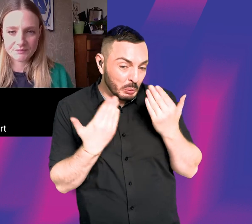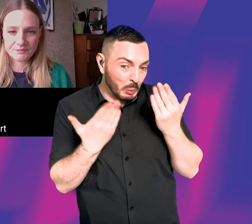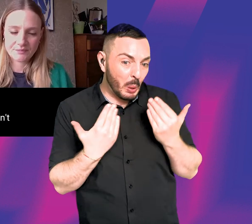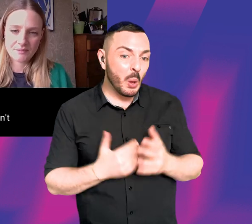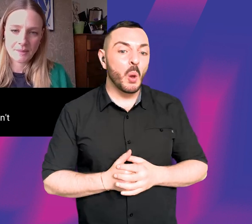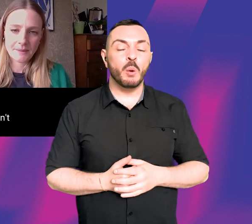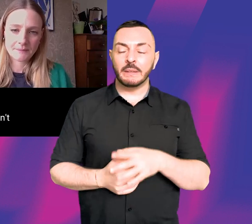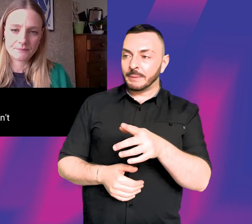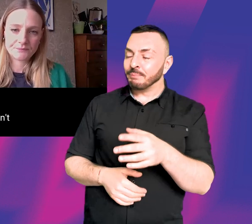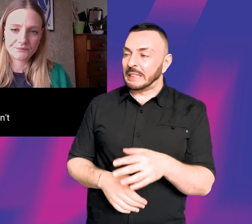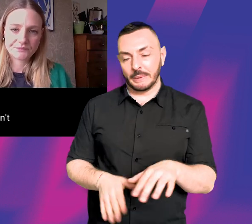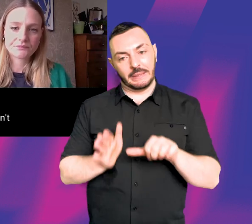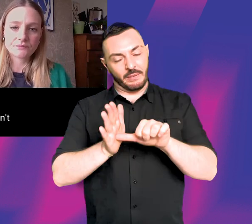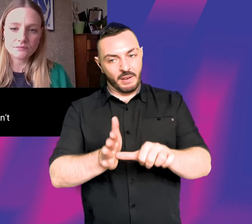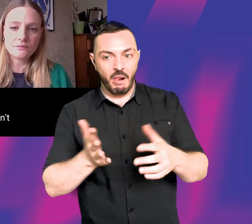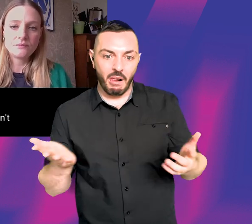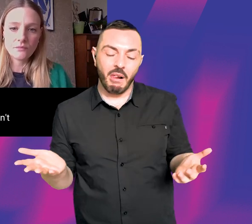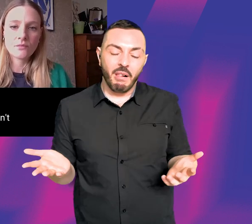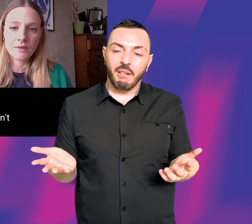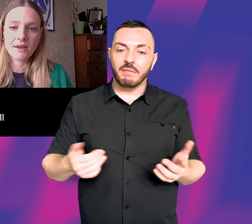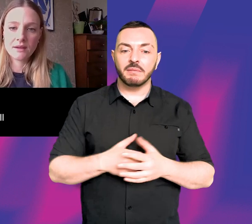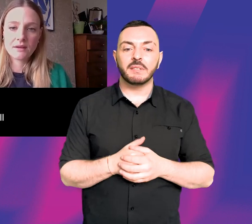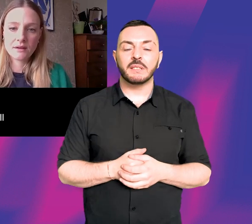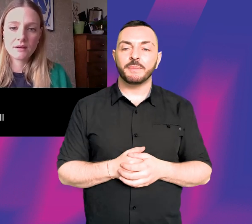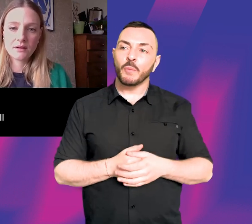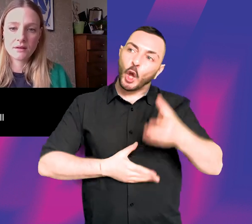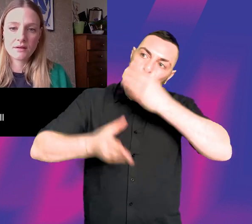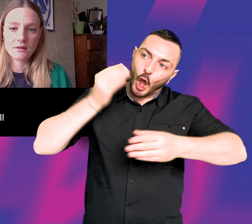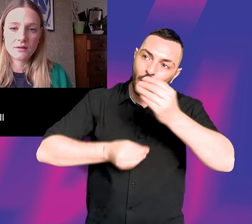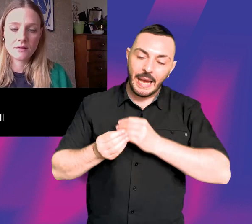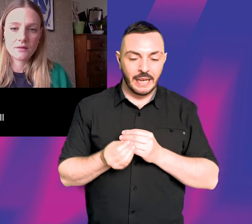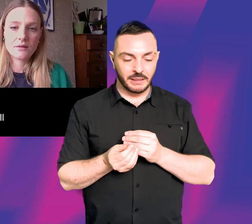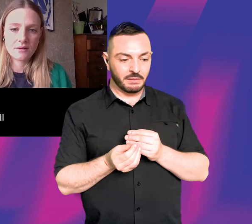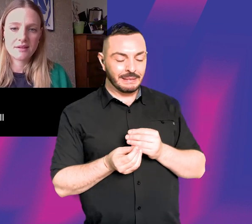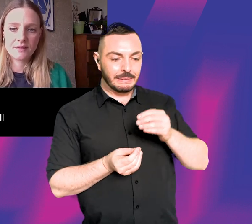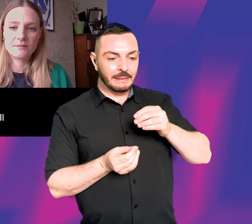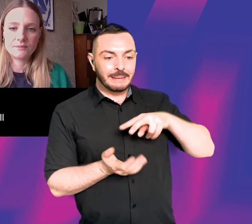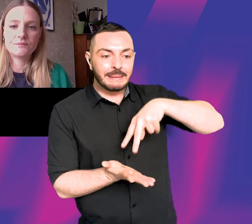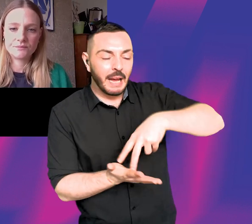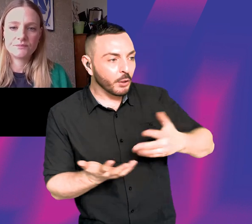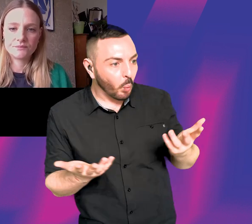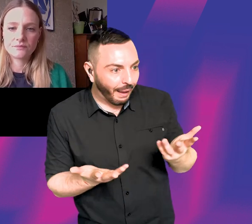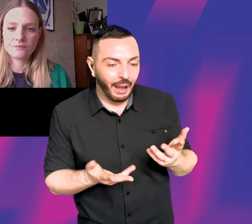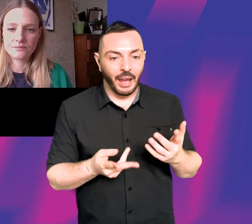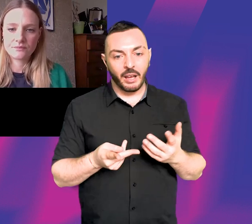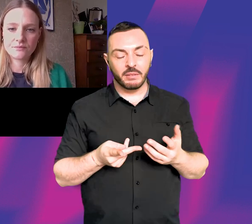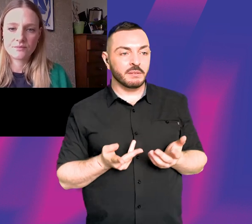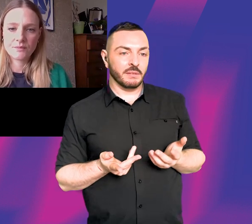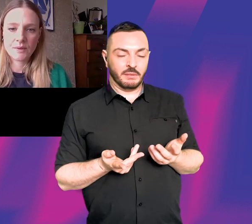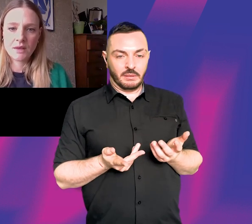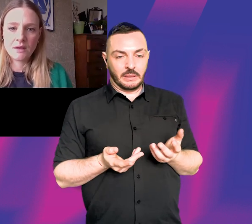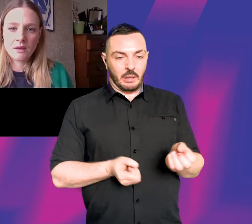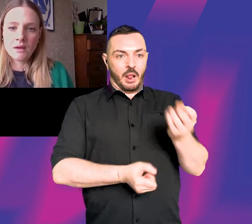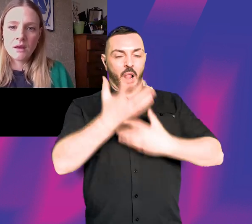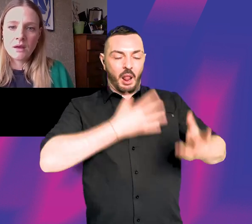when you're sort of thrown in like that, cause you don't have the preparation, like you say, learning about hitting marks and call sheets and how that stuff work. It's a lot to be thrown in